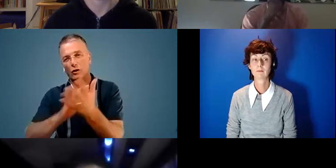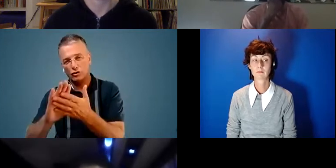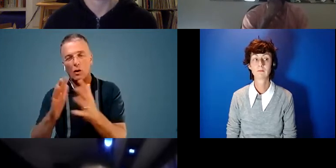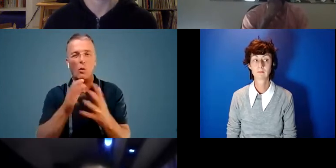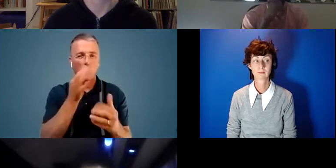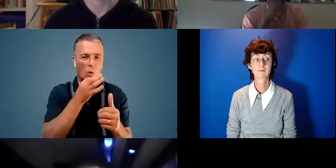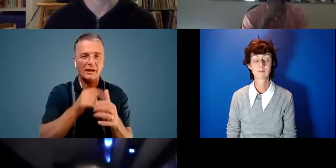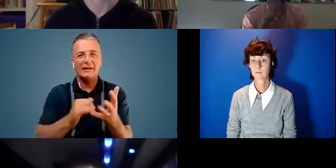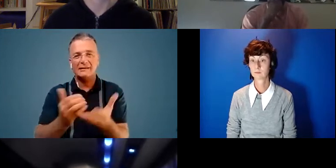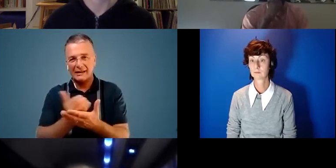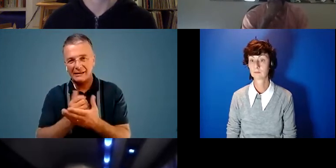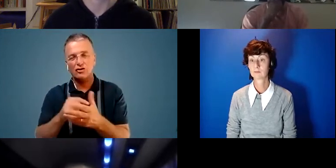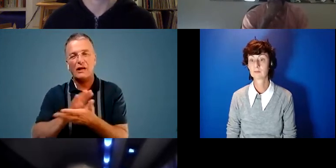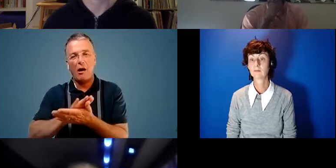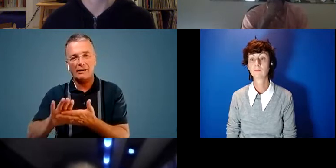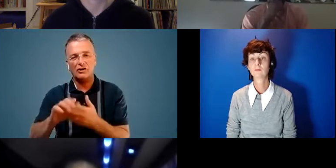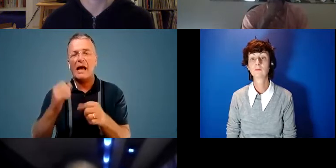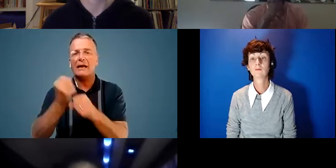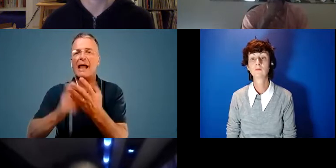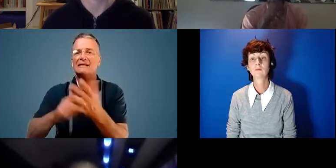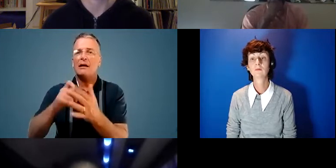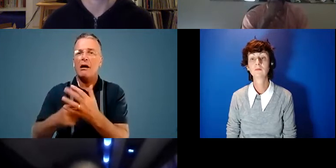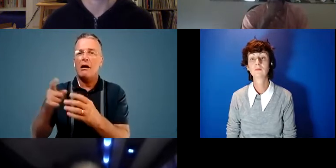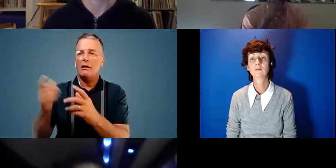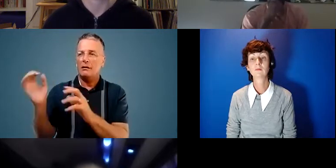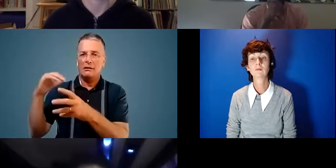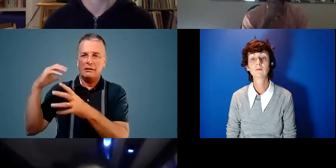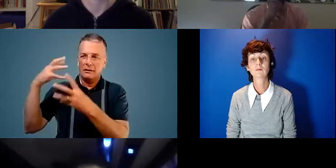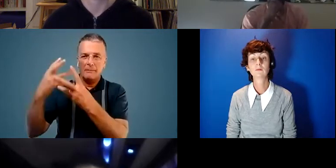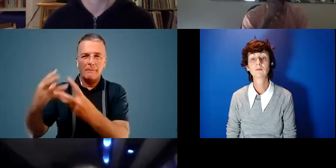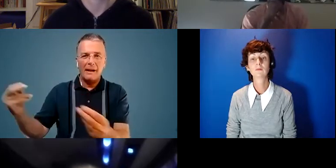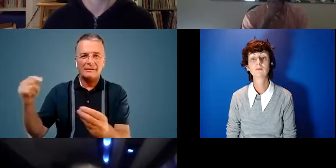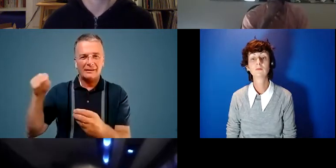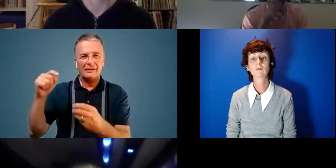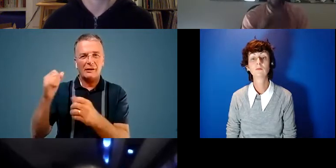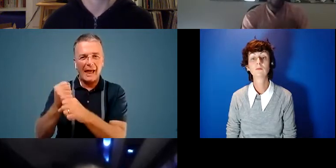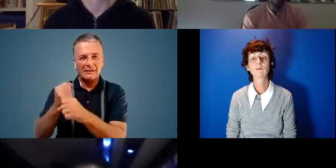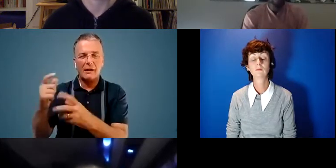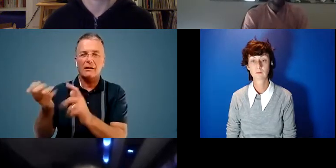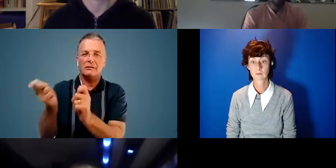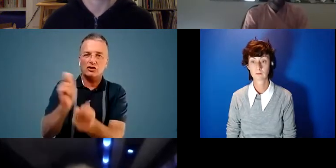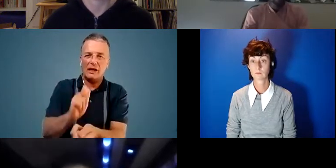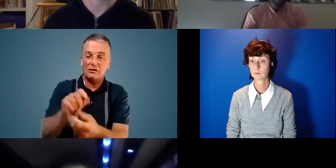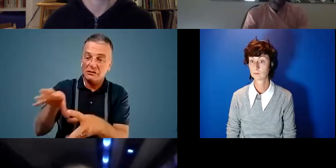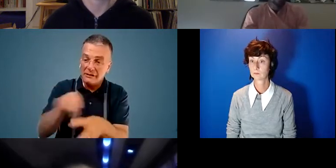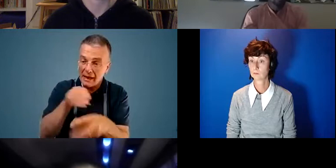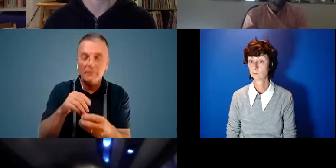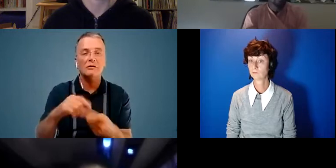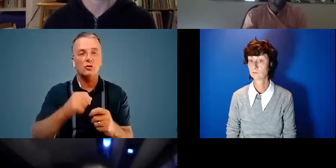glaciers, really looking into the research that turns sediments from melting glaciers into sustainable fertiliser for agriculture.